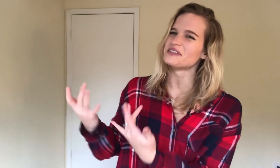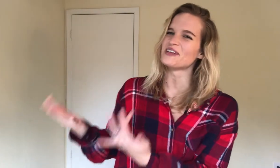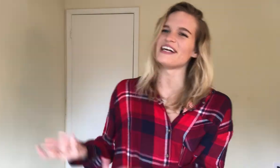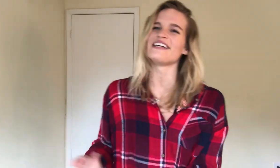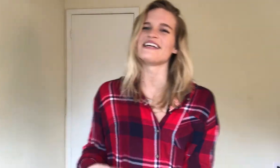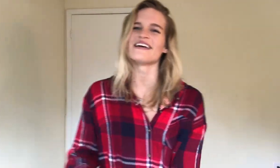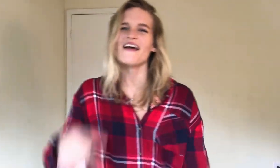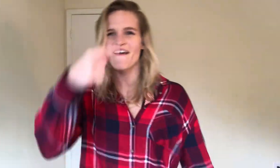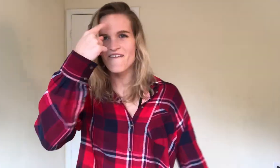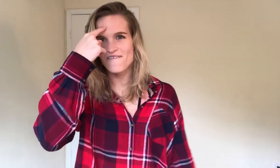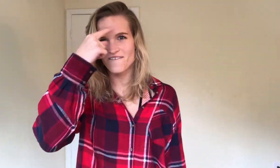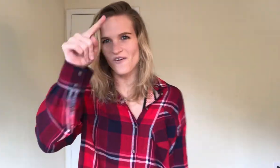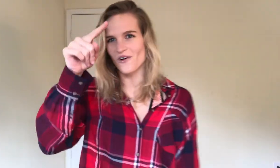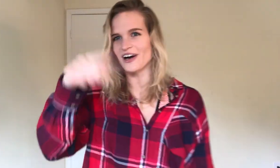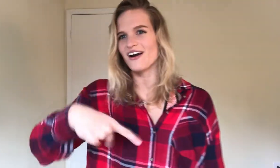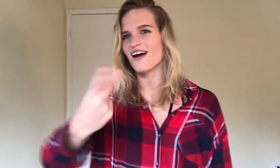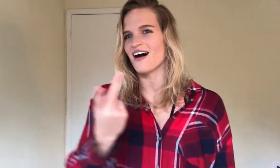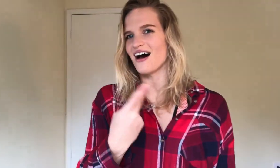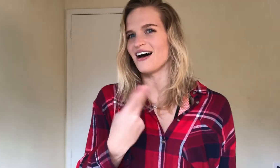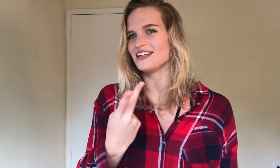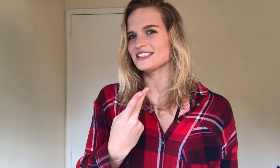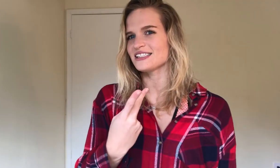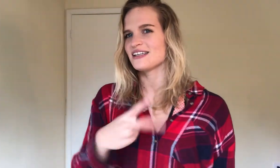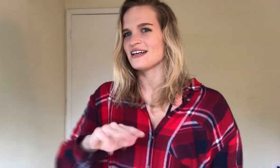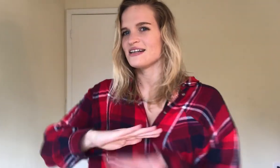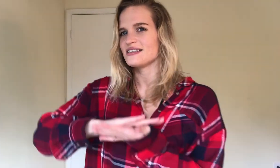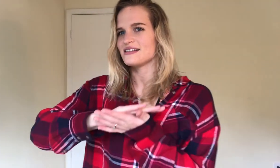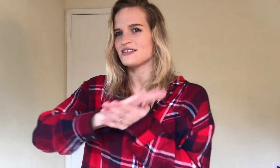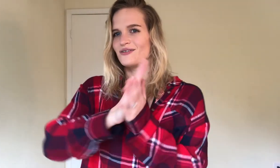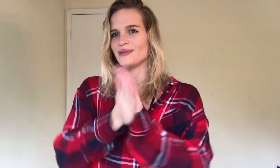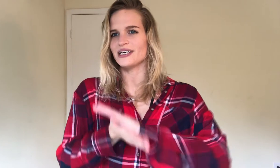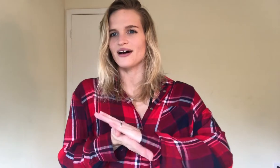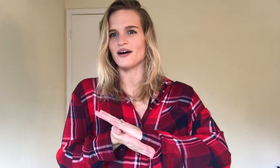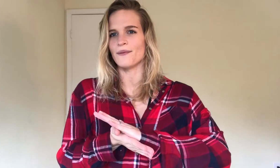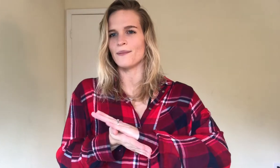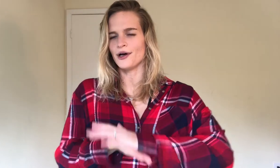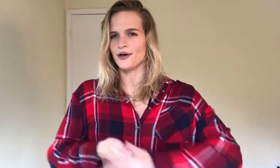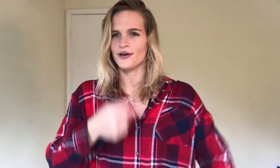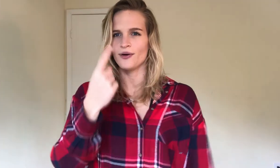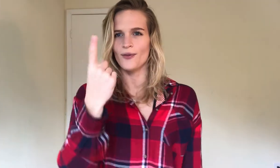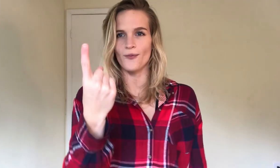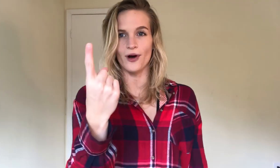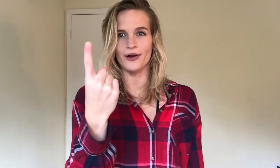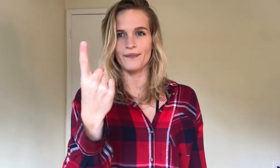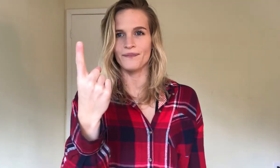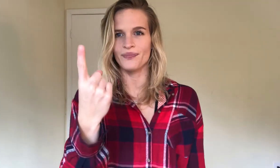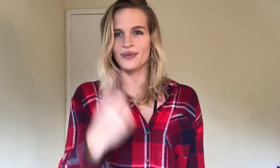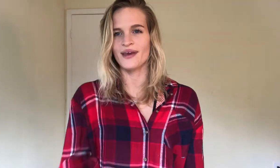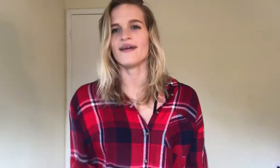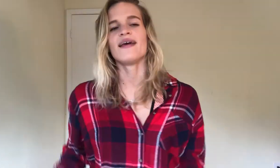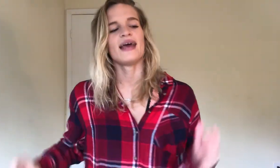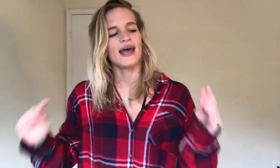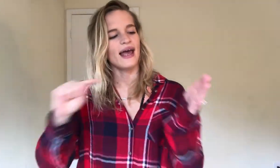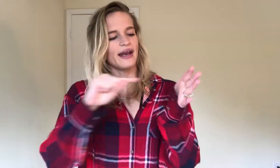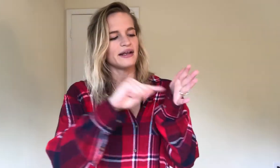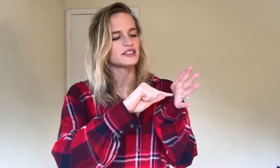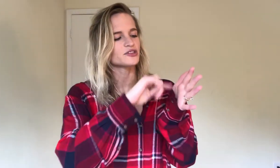be waiting for us to become one. And, it's